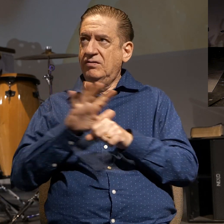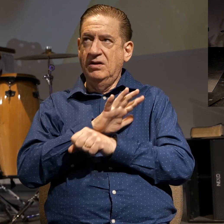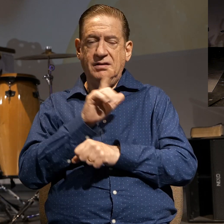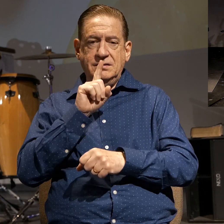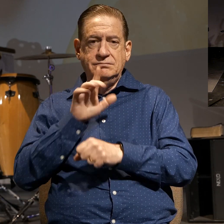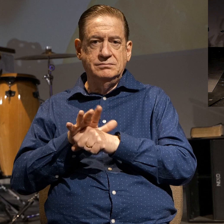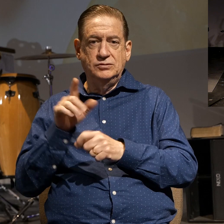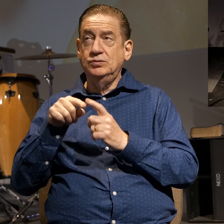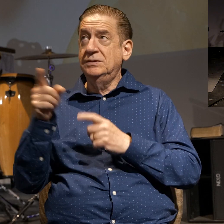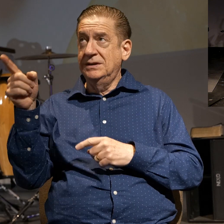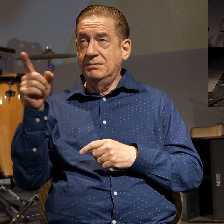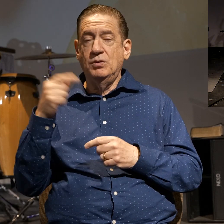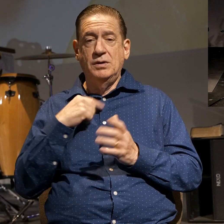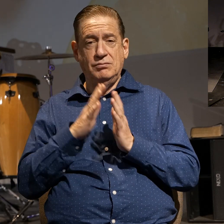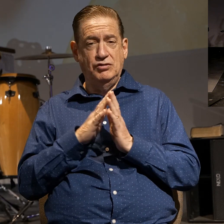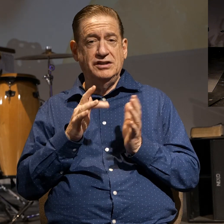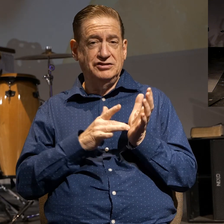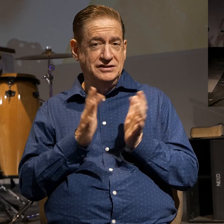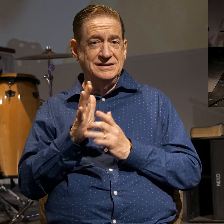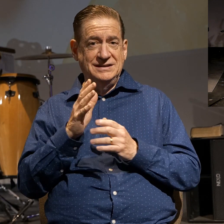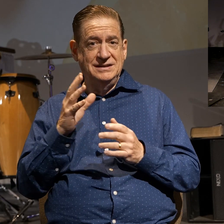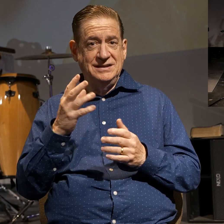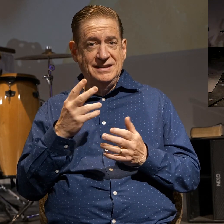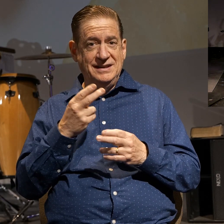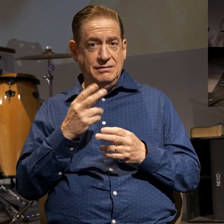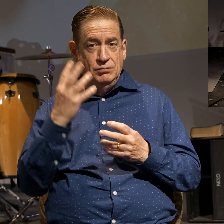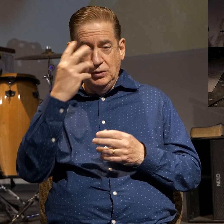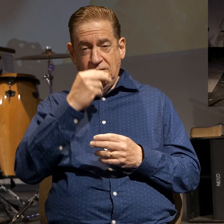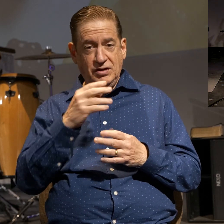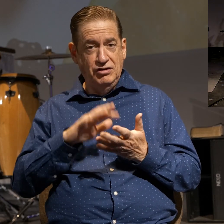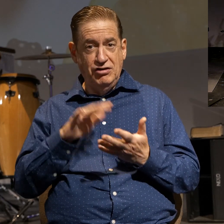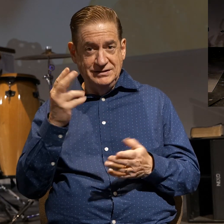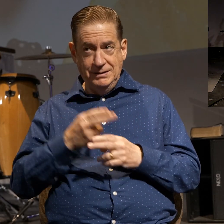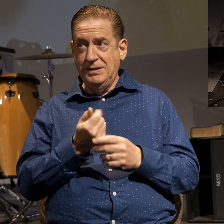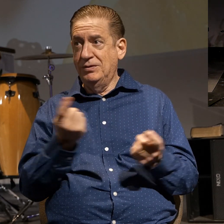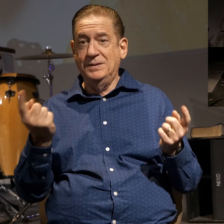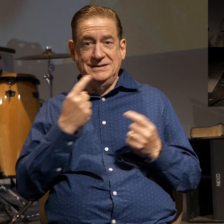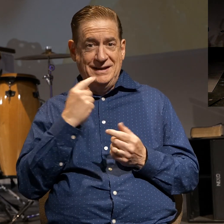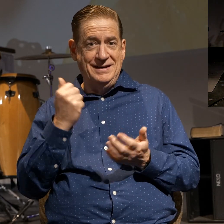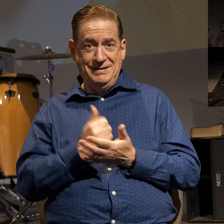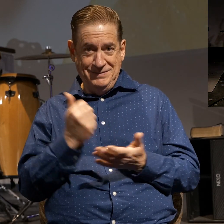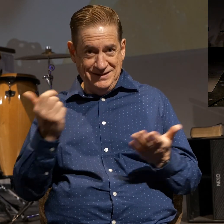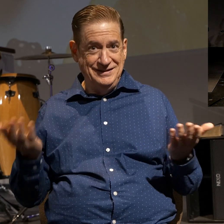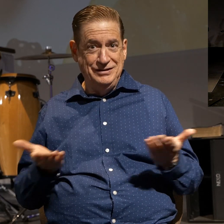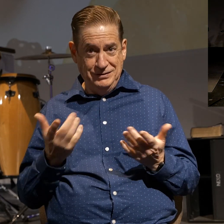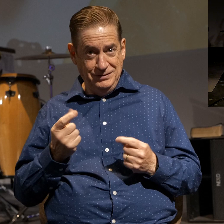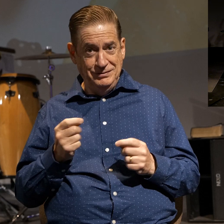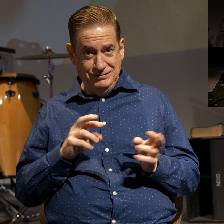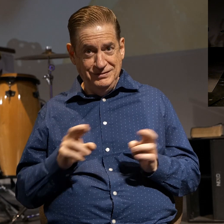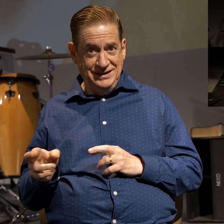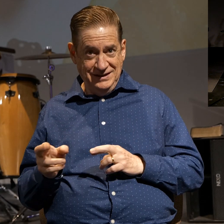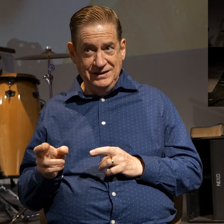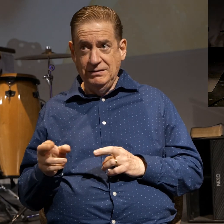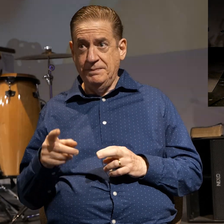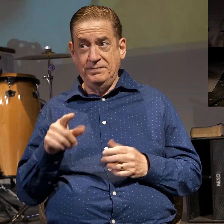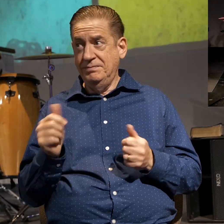we pray these things in Jesus beautiful and glorious name and everyone said amen here we go you guys ready those of you that are going to get baptized line up